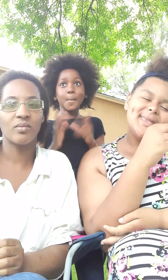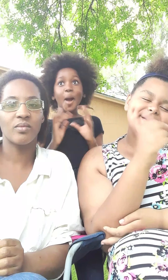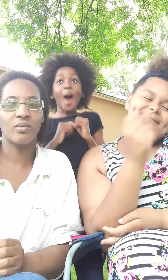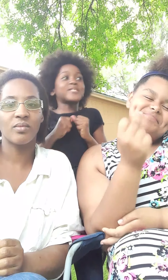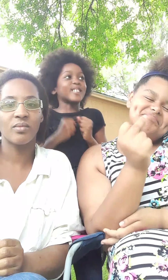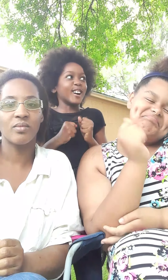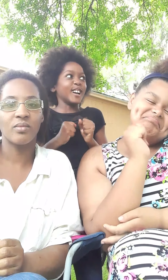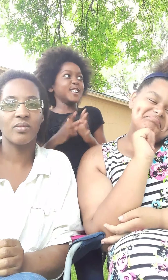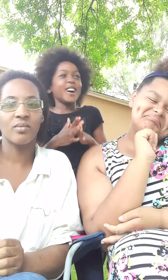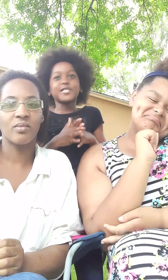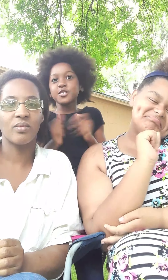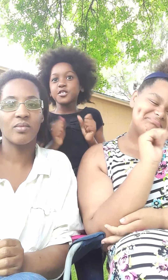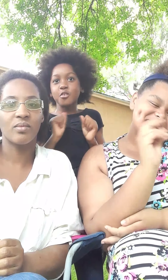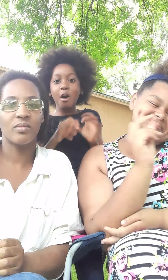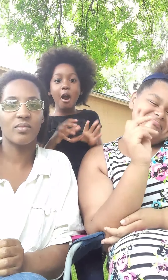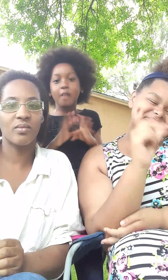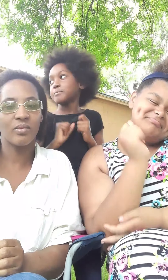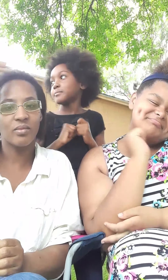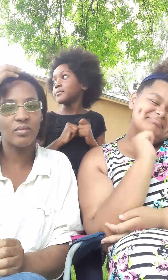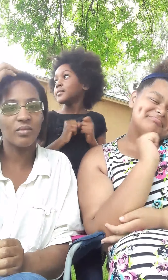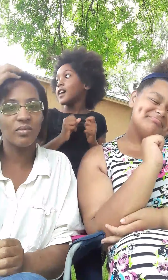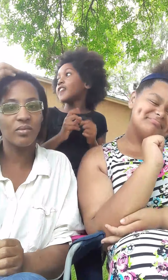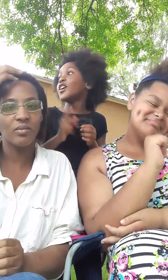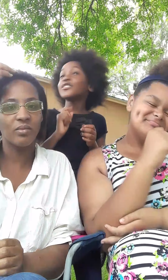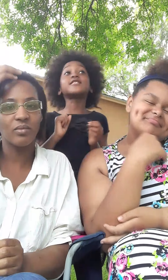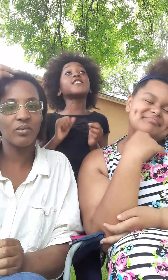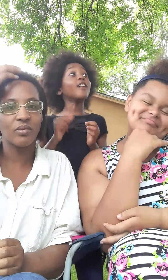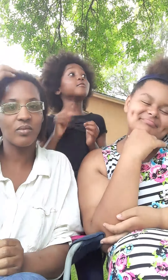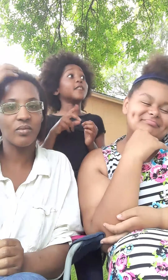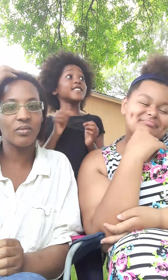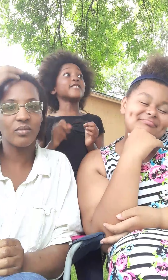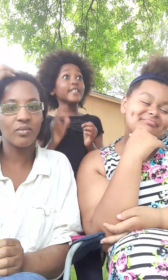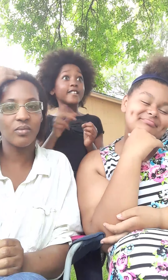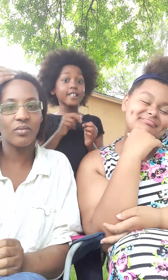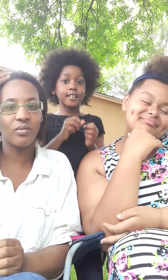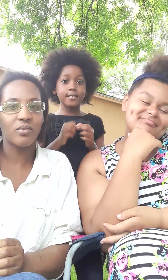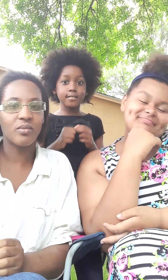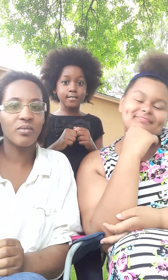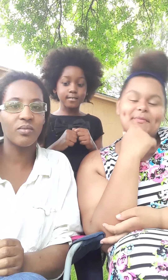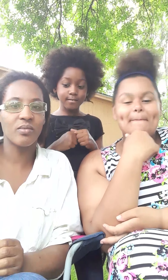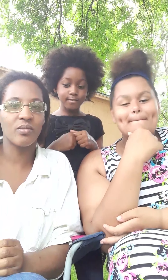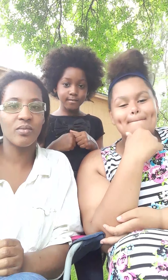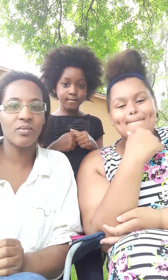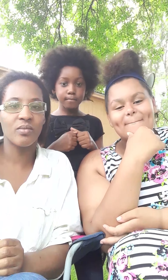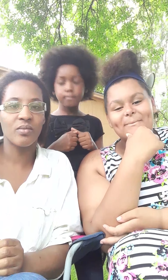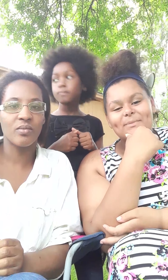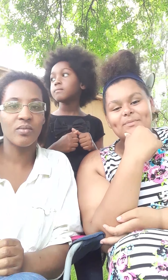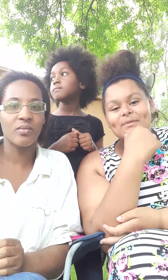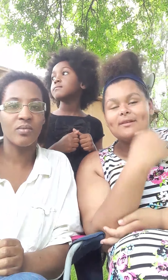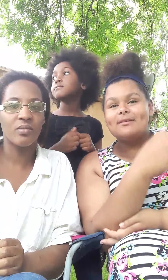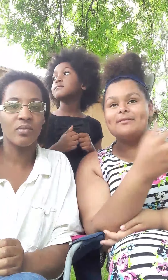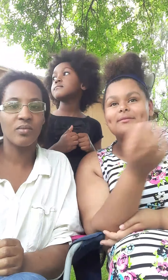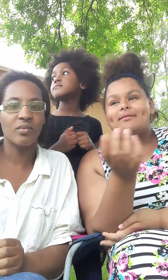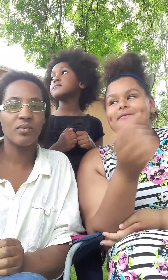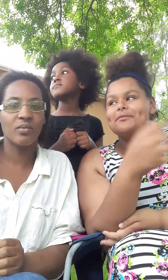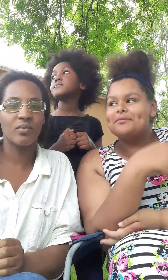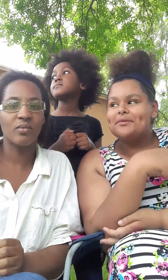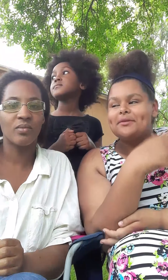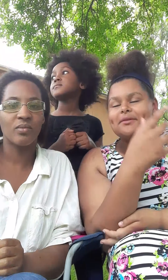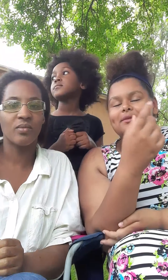I can't stand see back I beat it back I know the song But it's a good hit It's your birthday So I know you want to